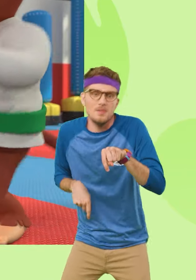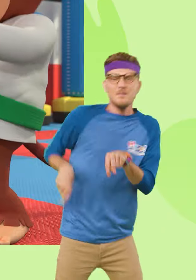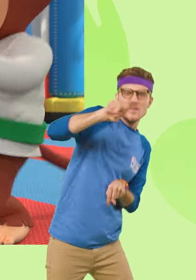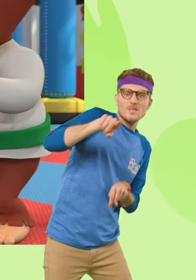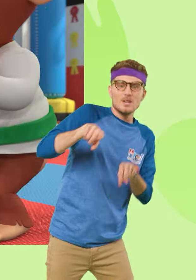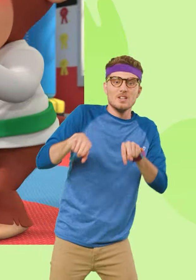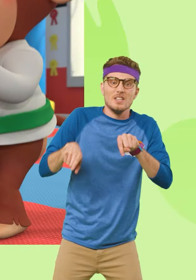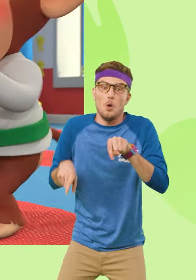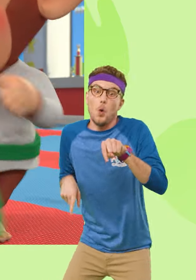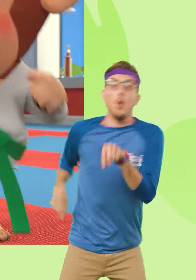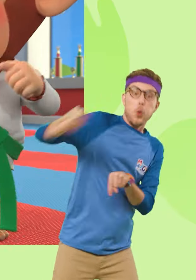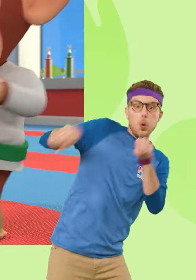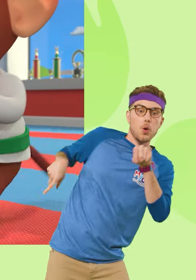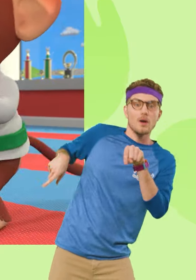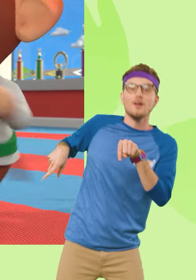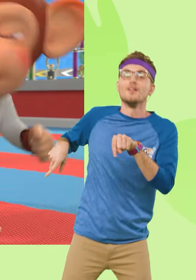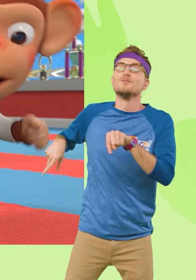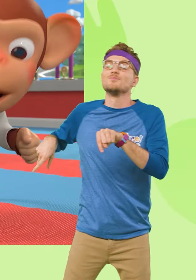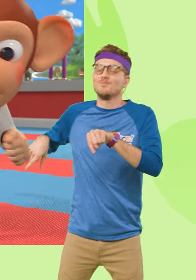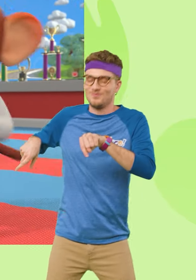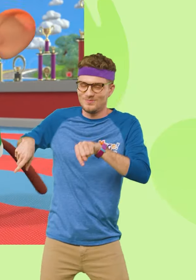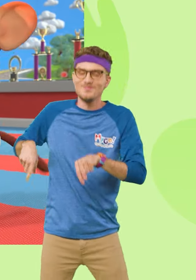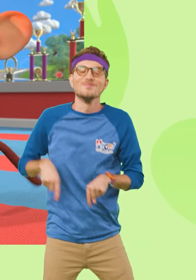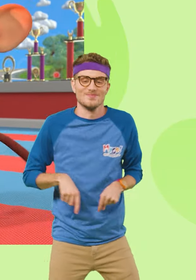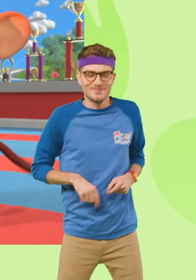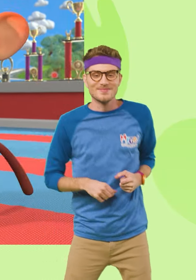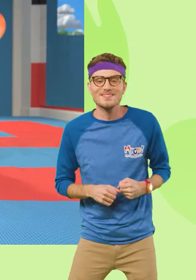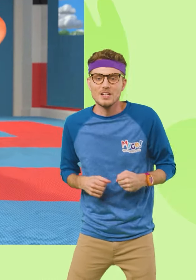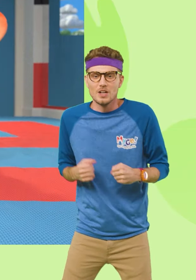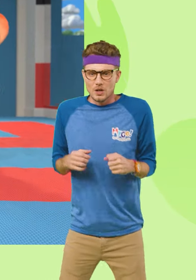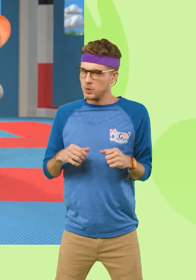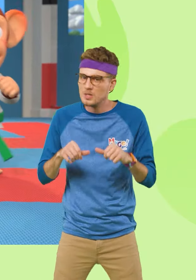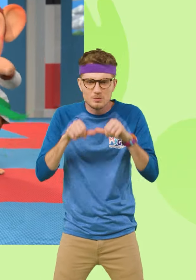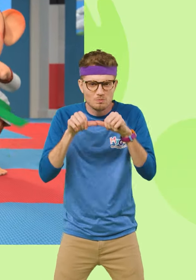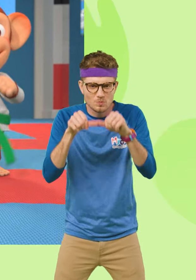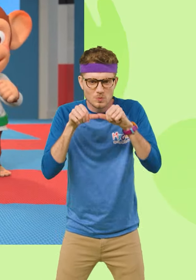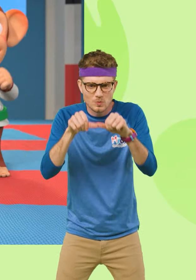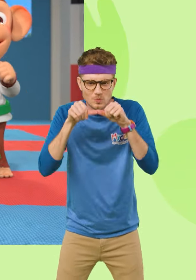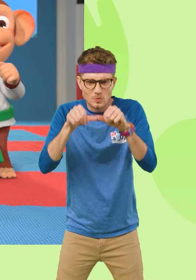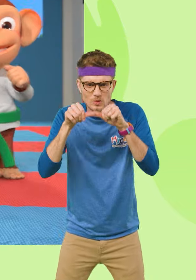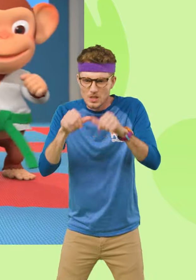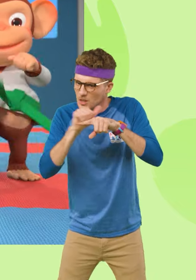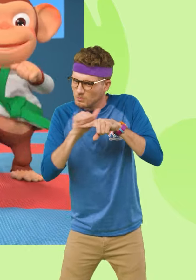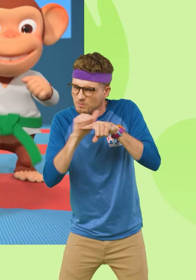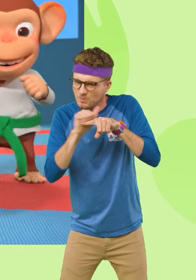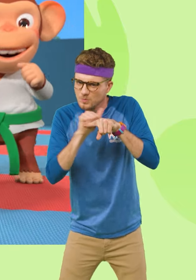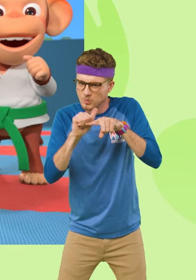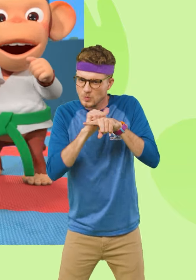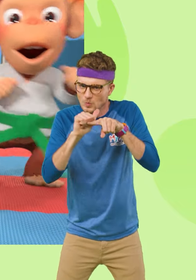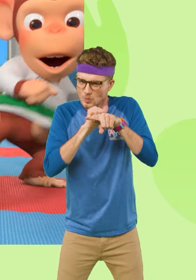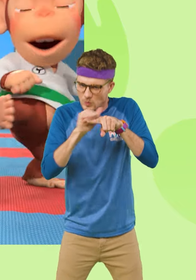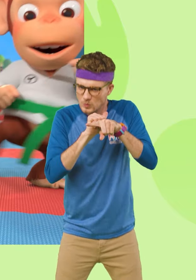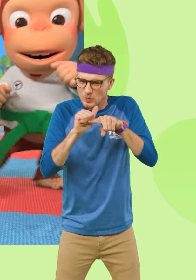kick, strong and quick Don't give up if you train